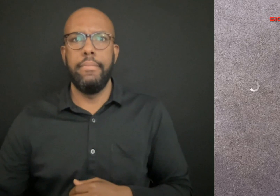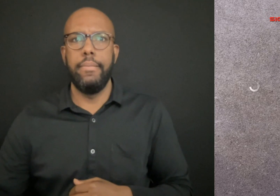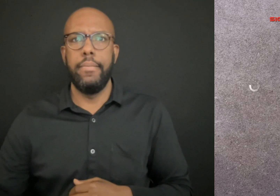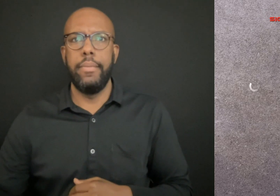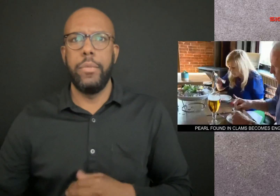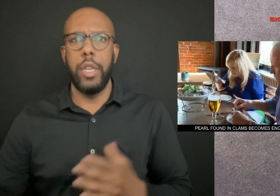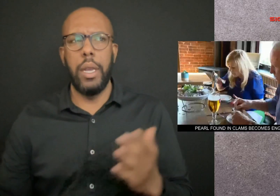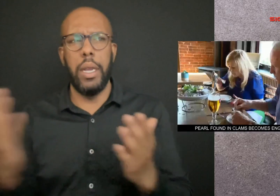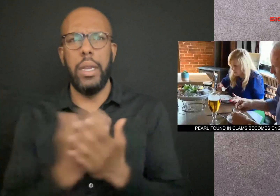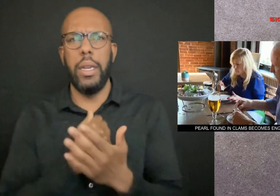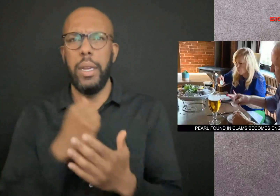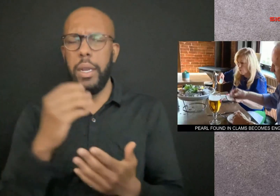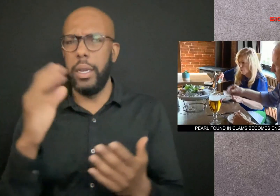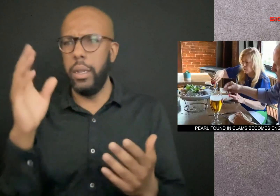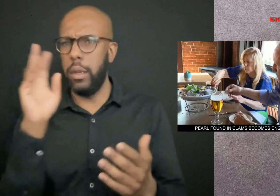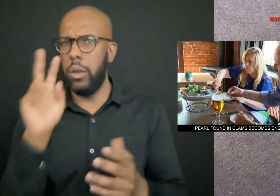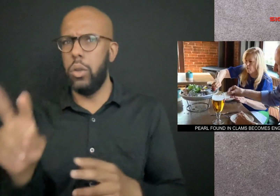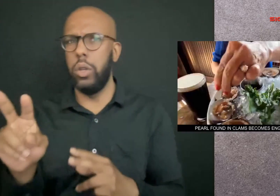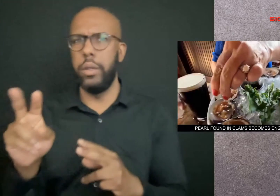Check out this amazing story.